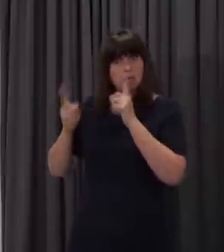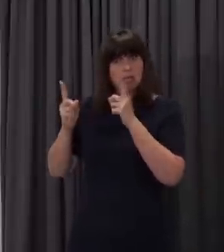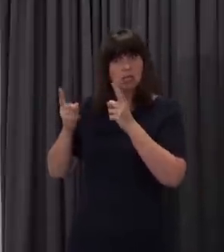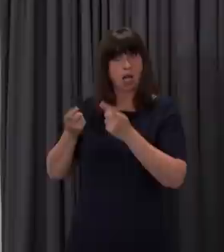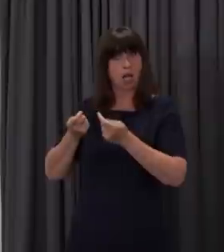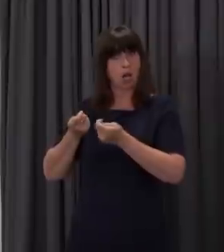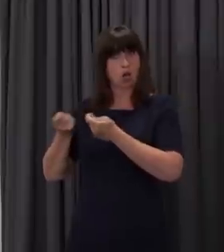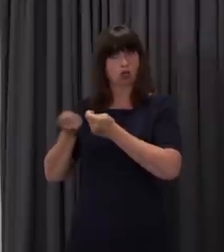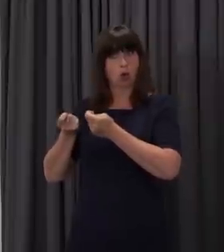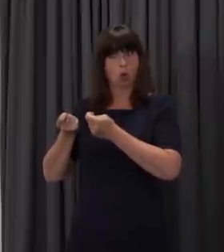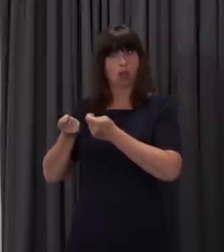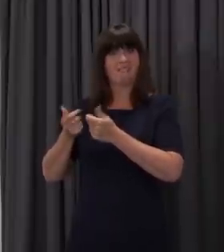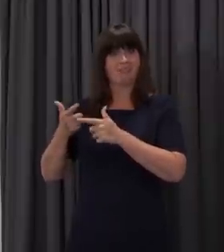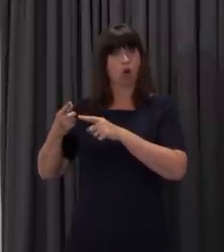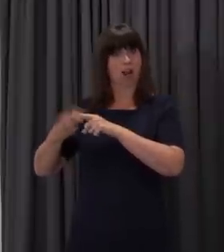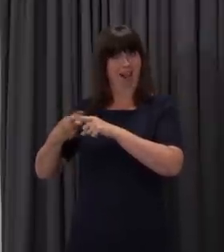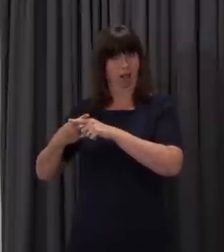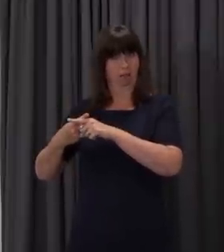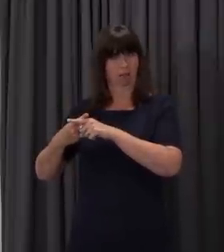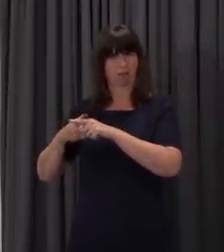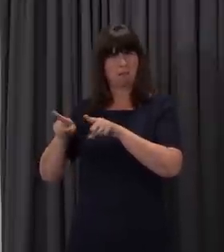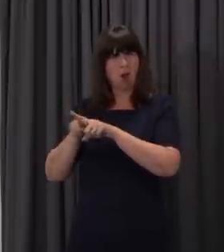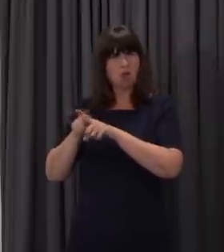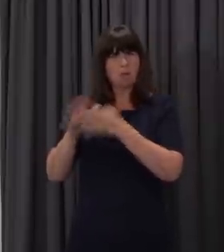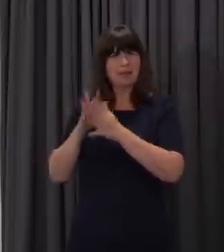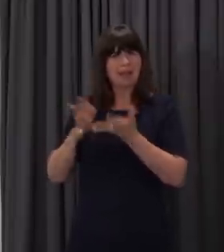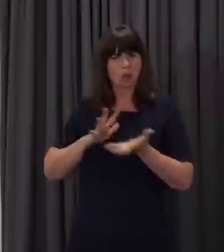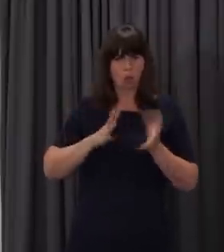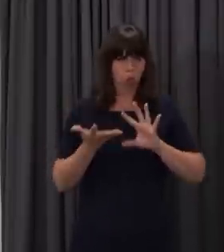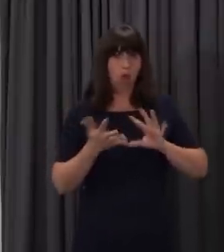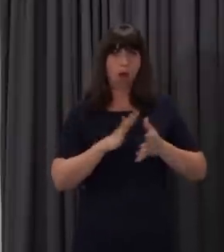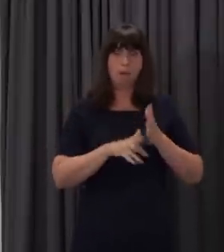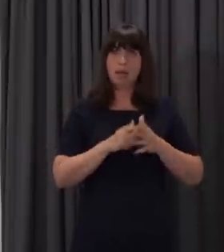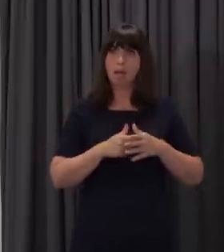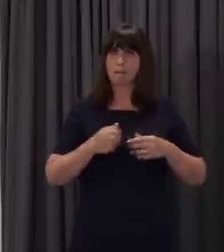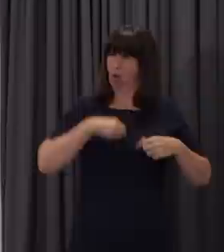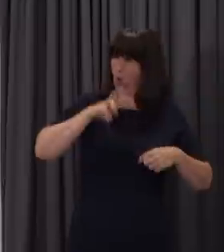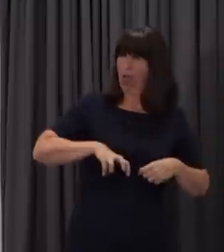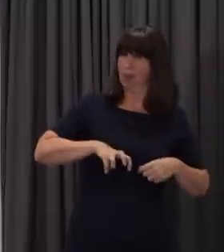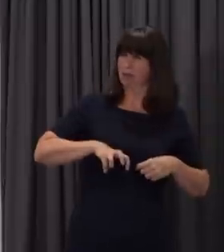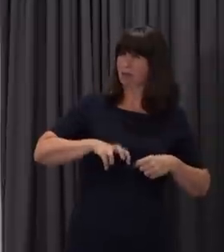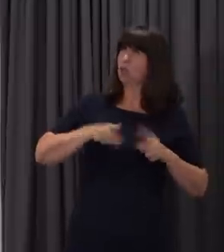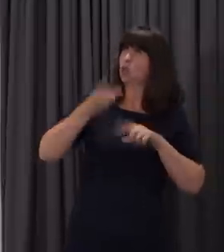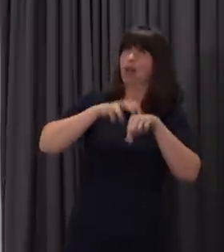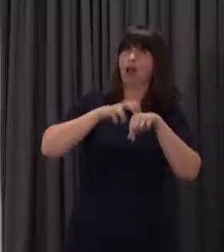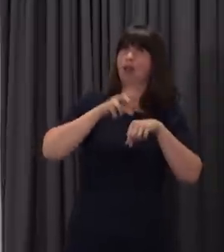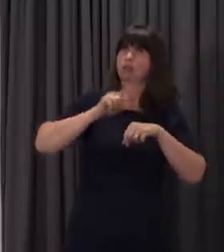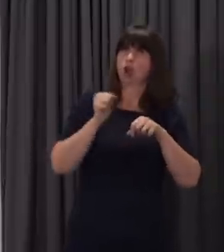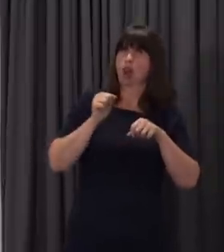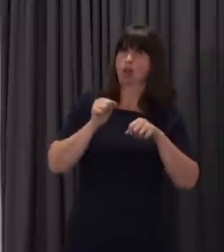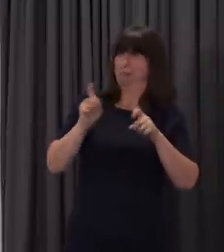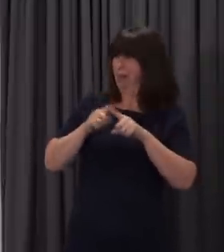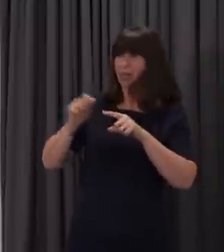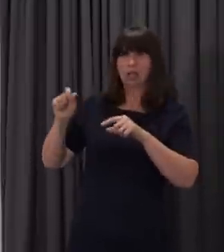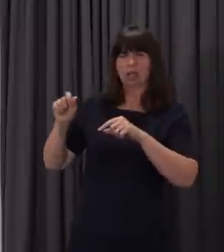number controls for our own institutions within England, that that has now seeped over into Welsh institutions, Scottish and Northern Irish ones.